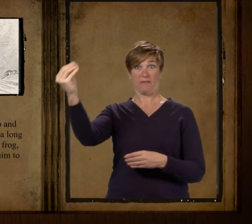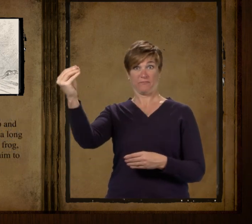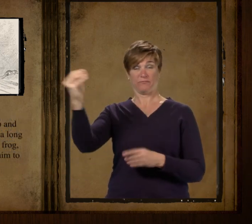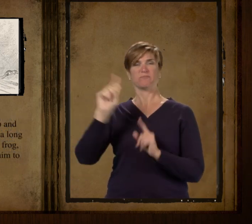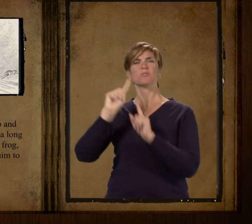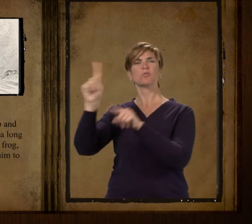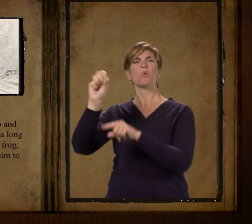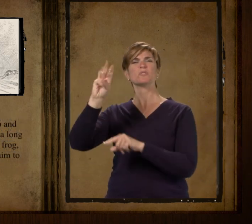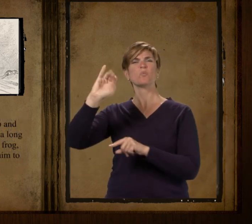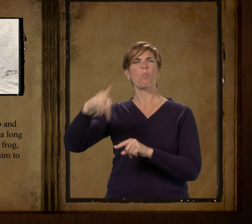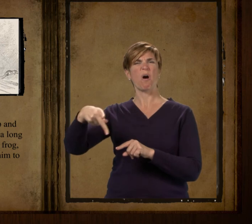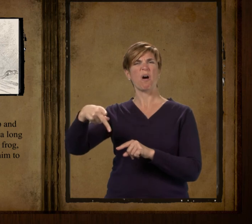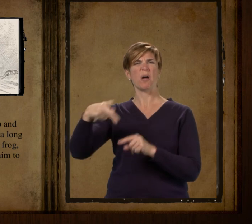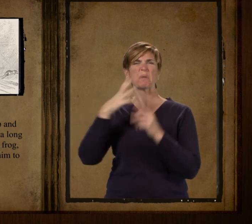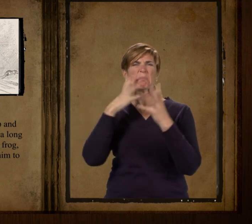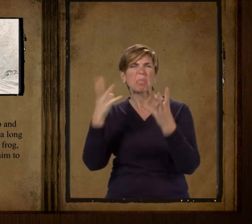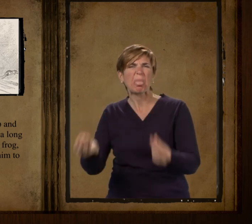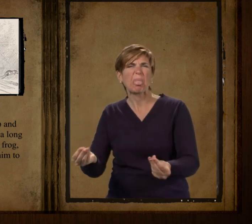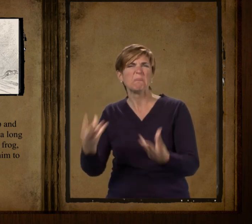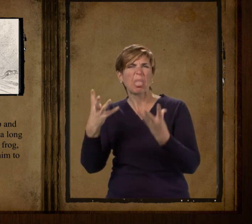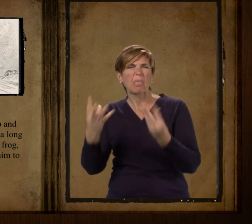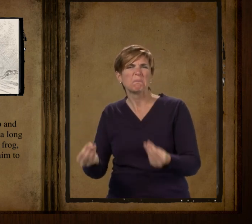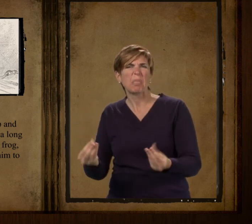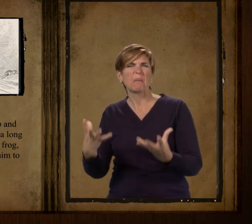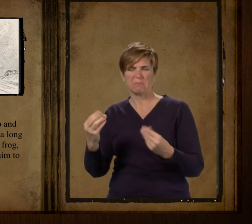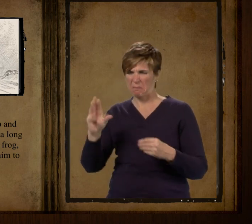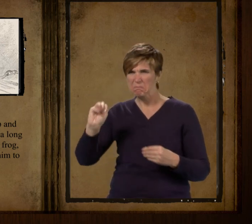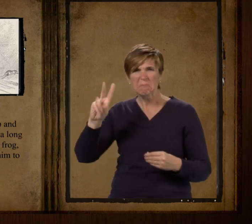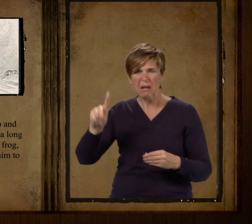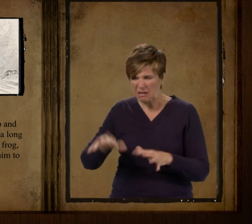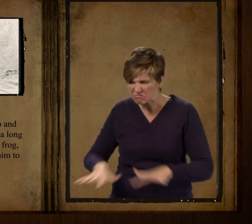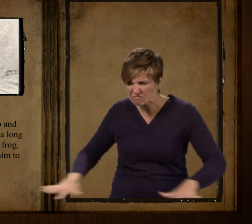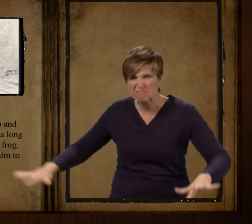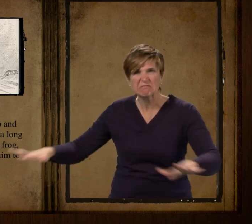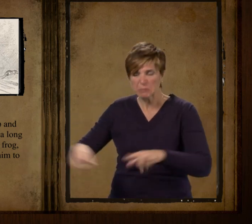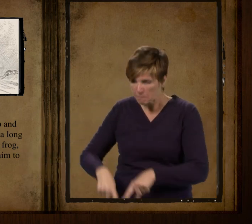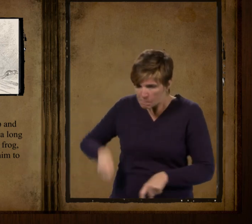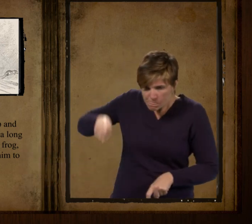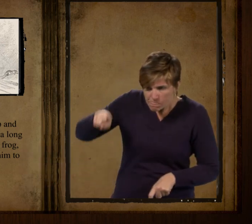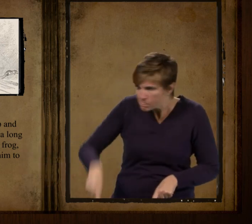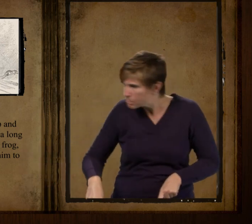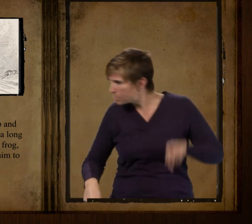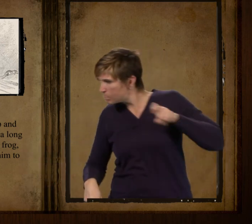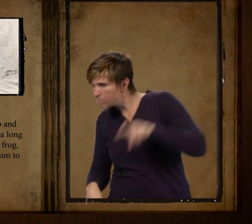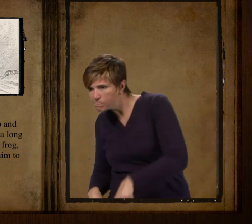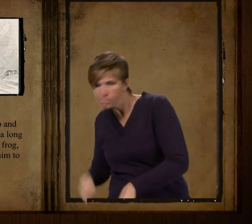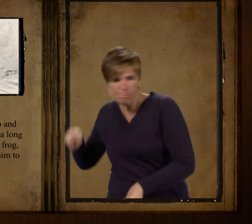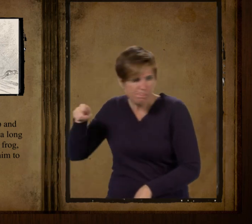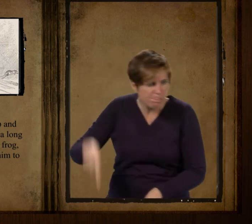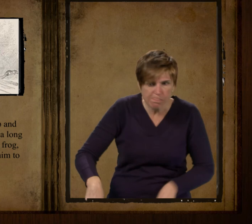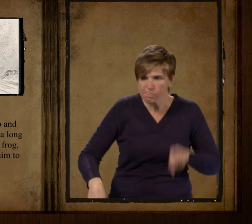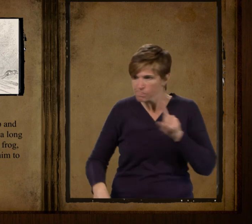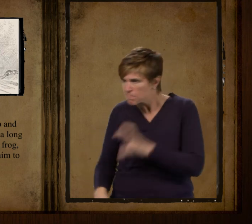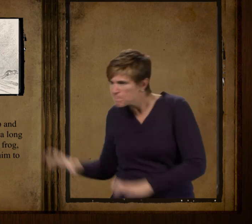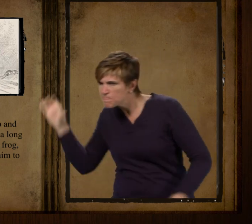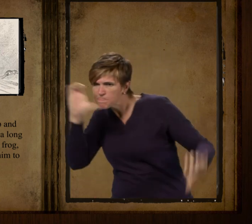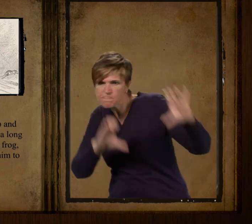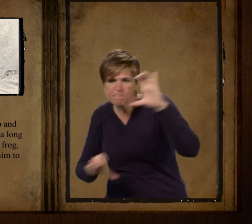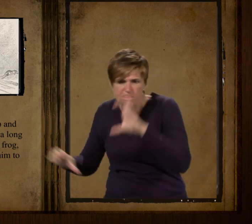smiley he went to the swamp and slopped around in the mud for a long time and finally he catched a